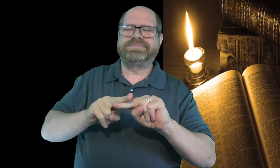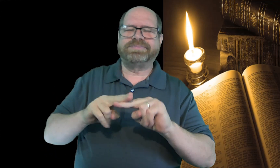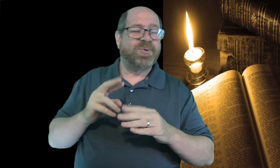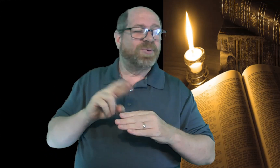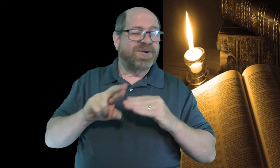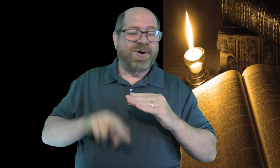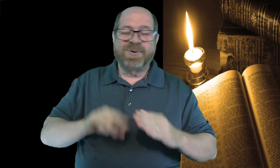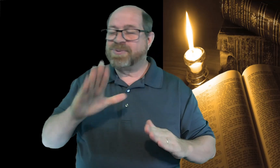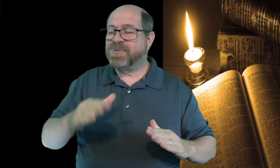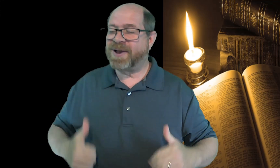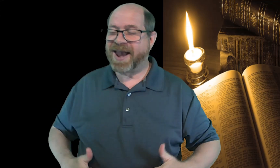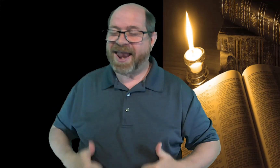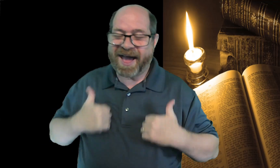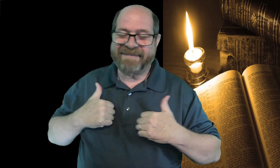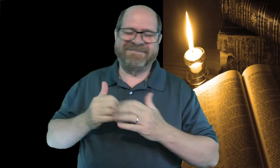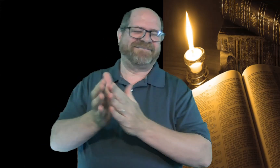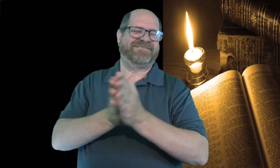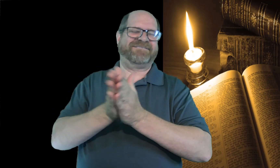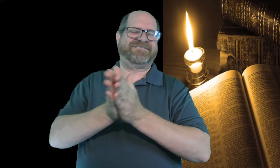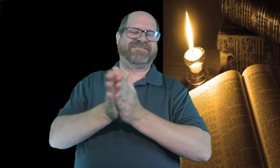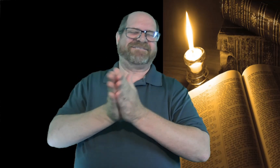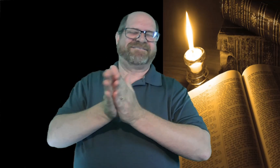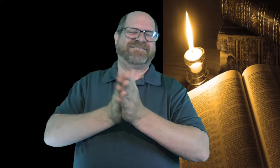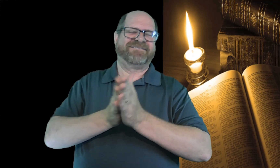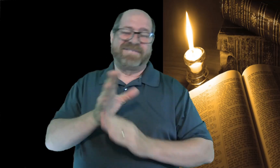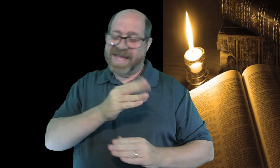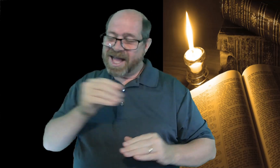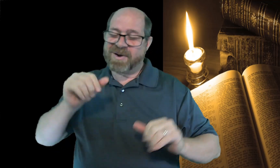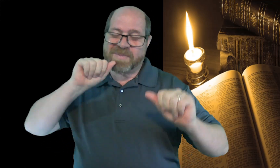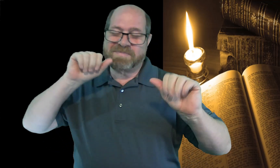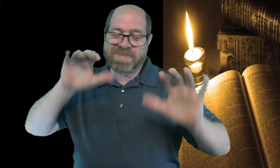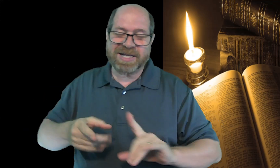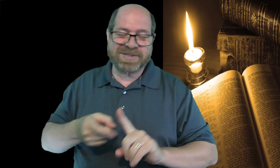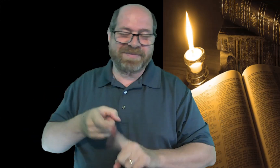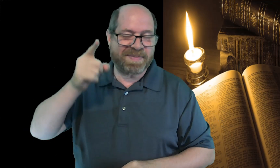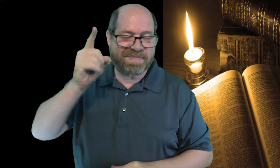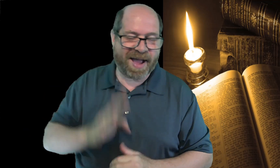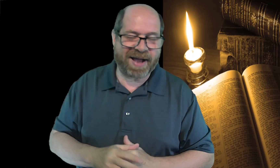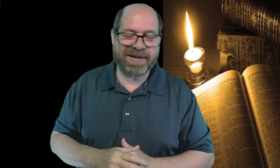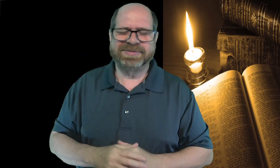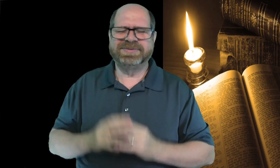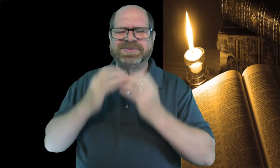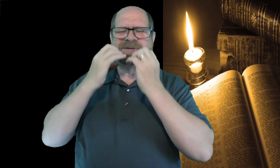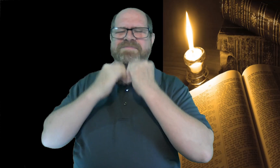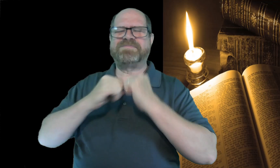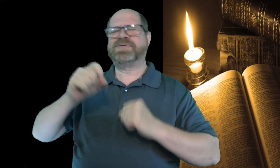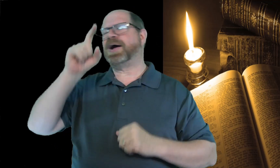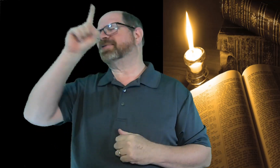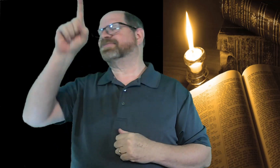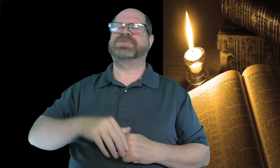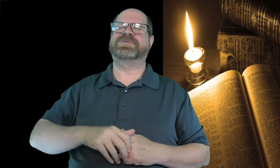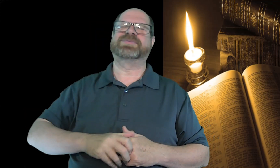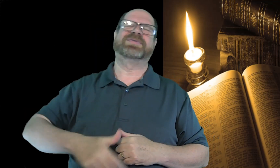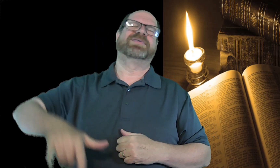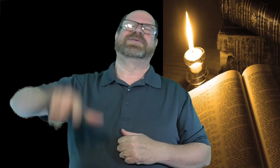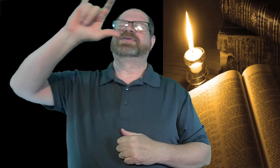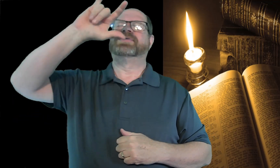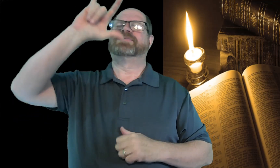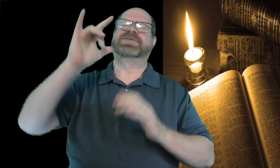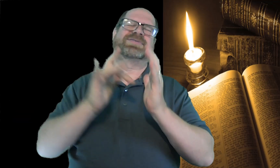And we can increase that understanding and improve our lives. And we'll be blessed by you. You're precious and